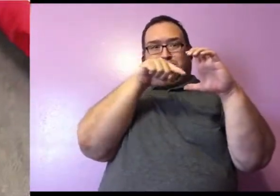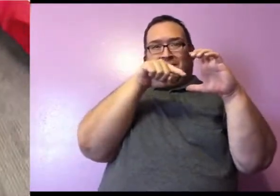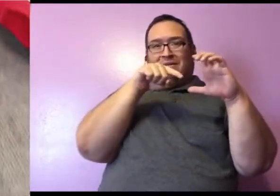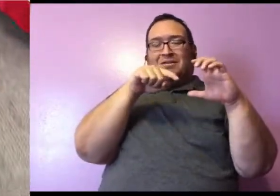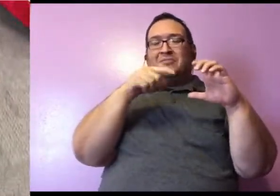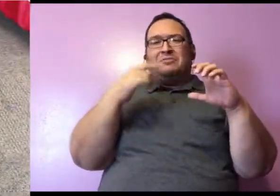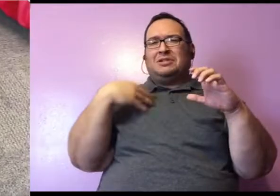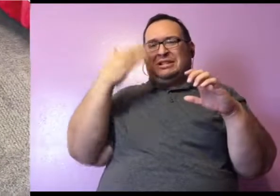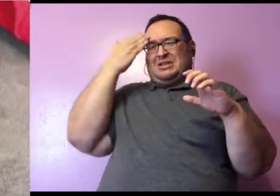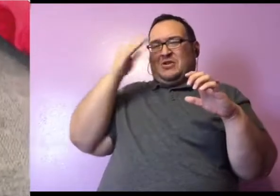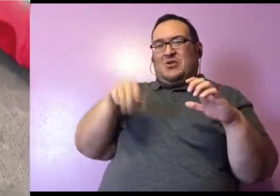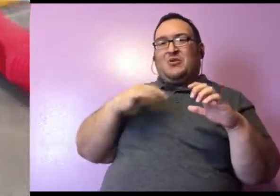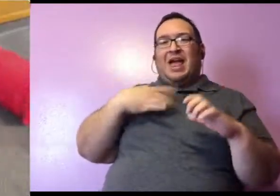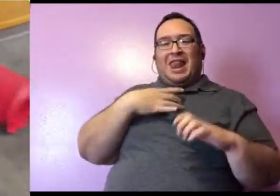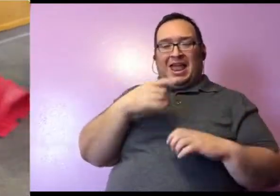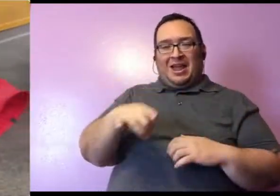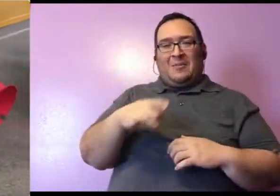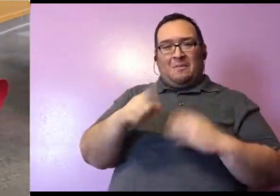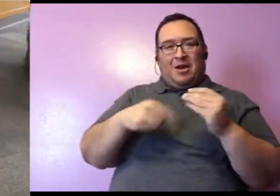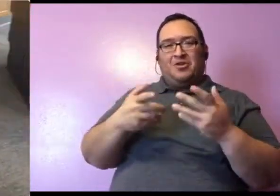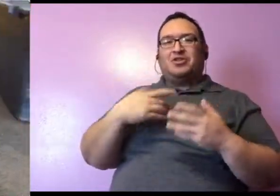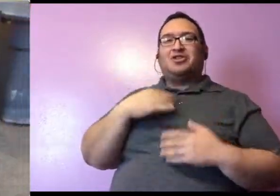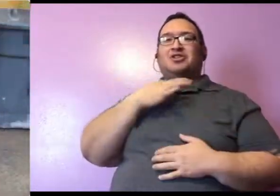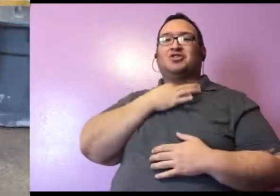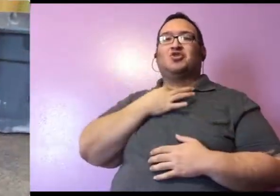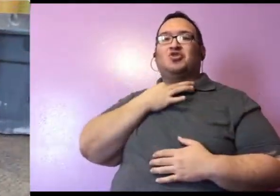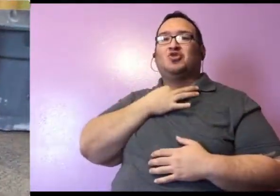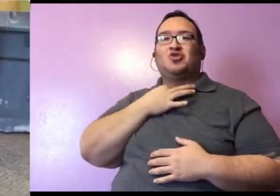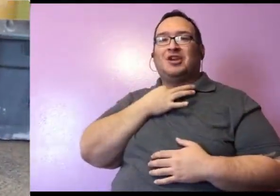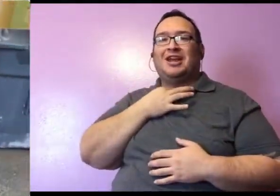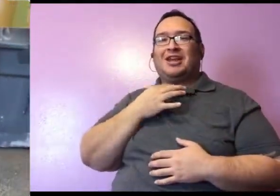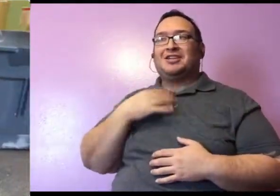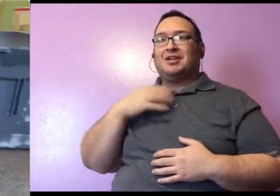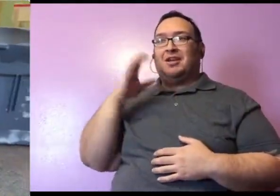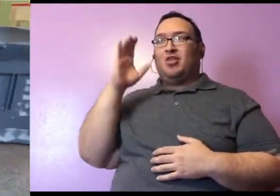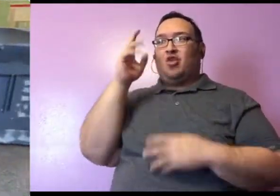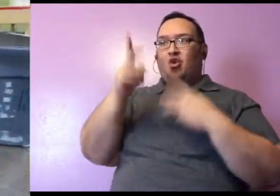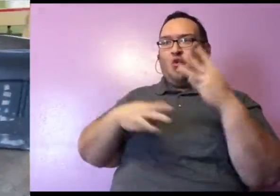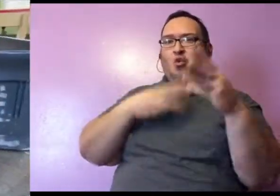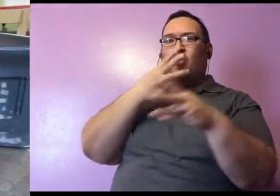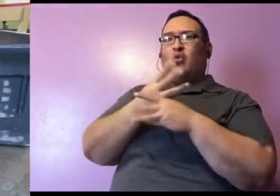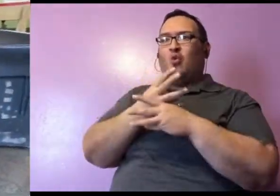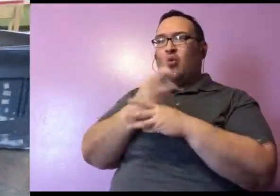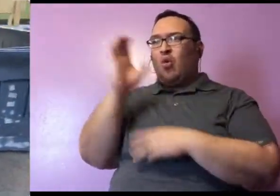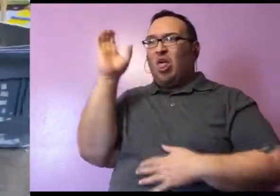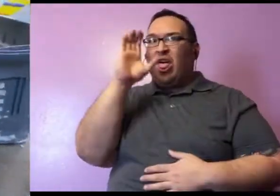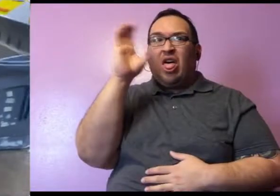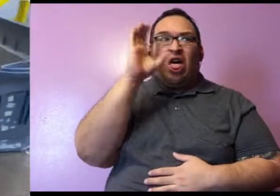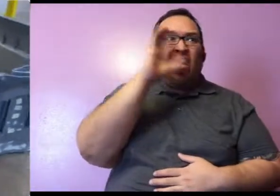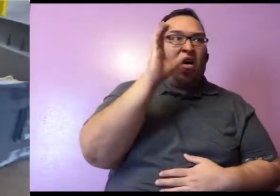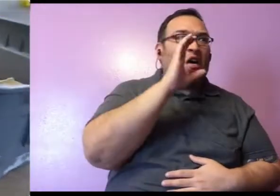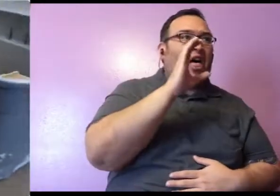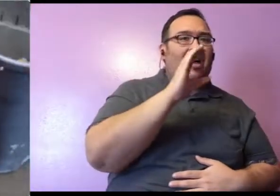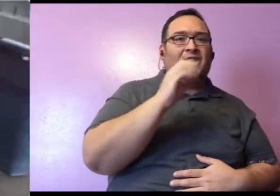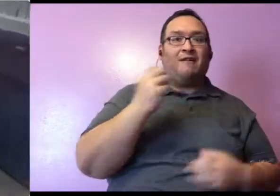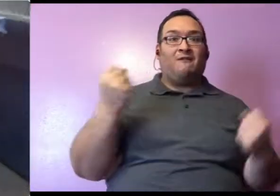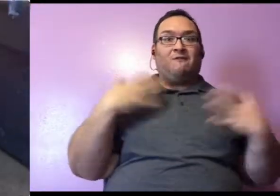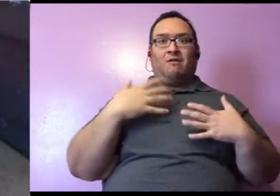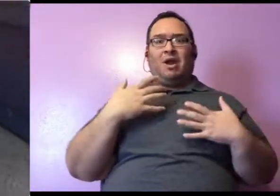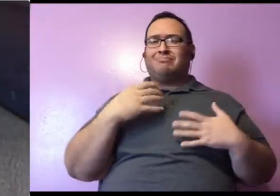I like best about her is how curious she is. She really explores the world and doesn't seem to be afraid of too many things.